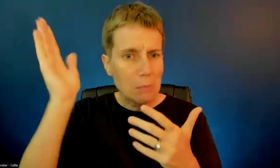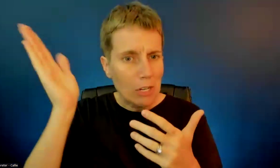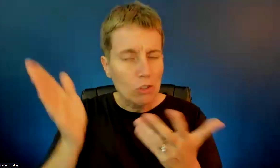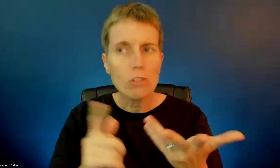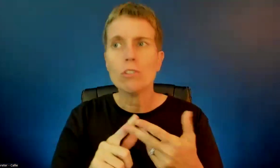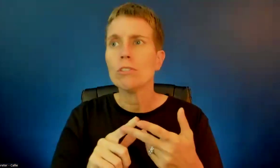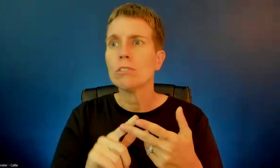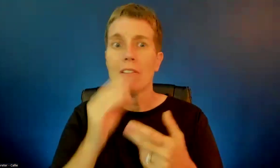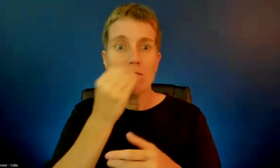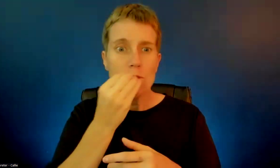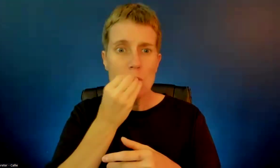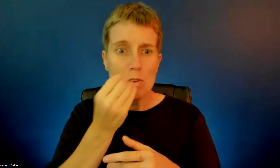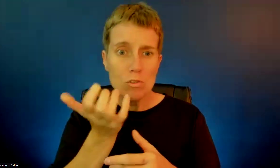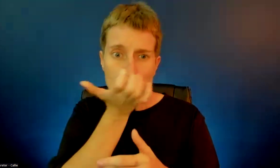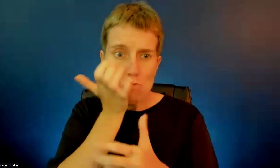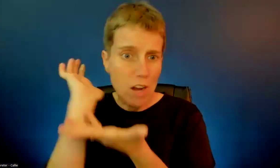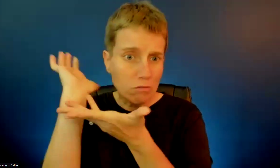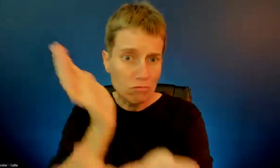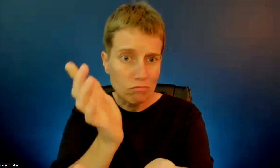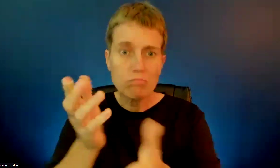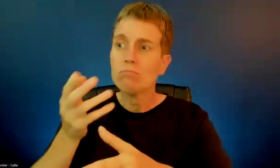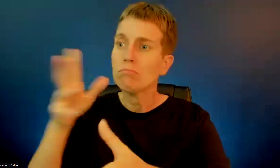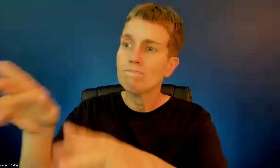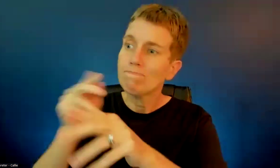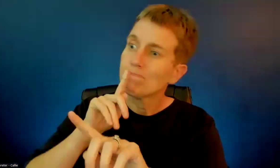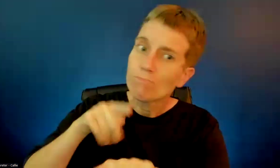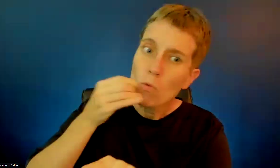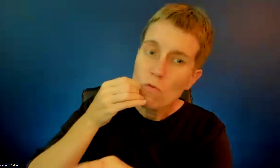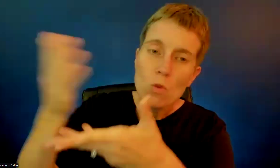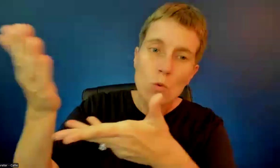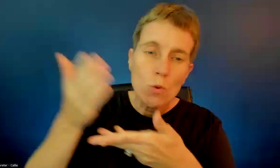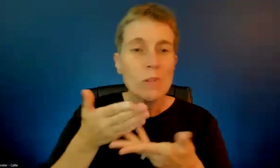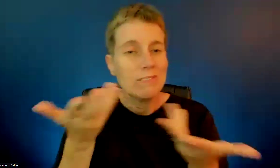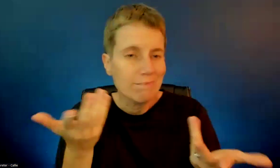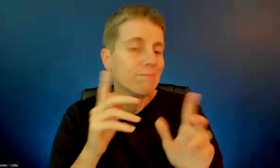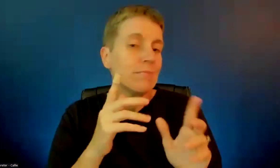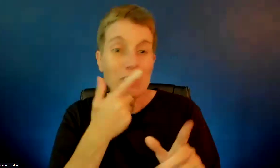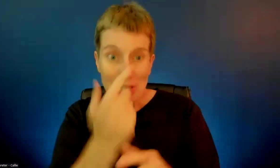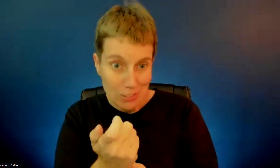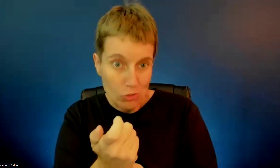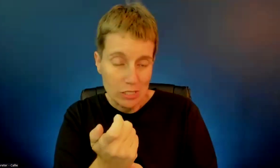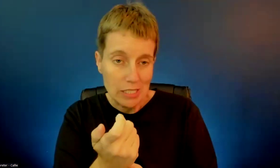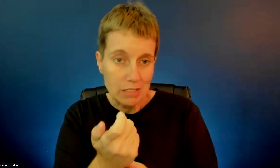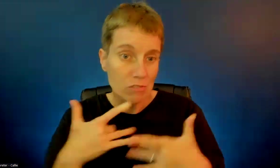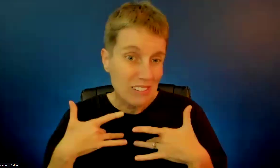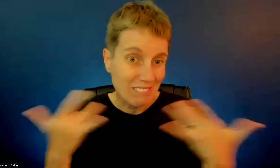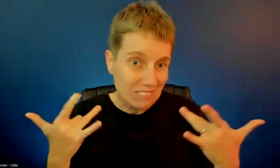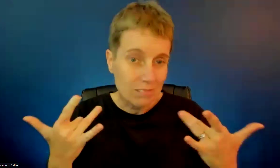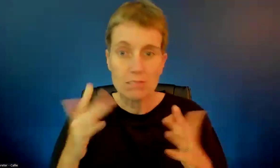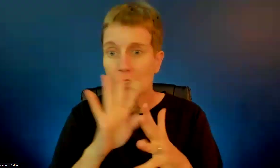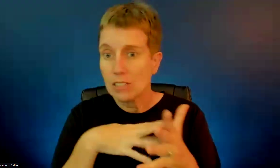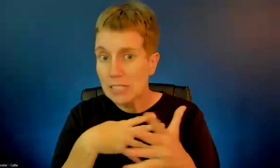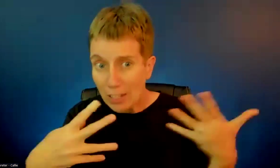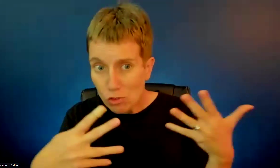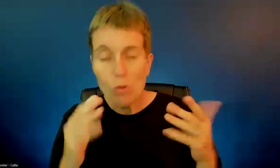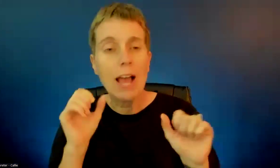et cetera. So if anybody's interested in that, feel free to reach out to me for schedule on Janet. you want, I can forward